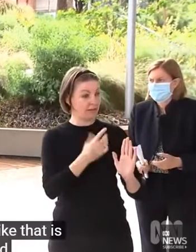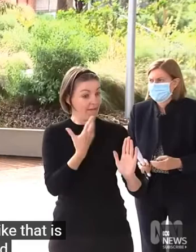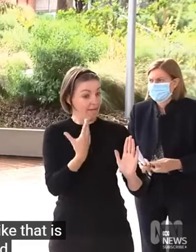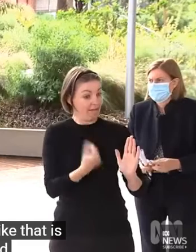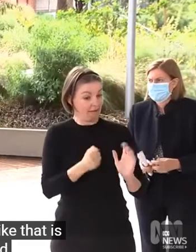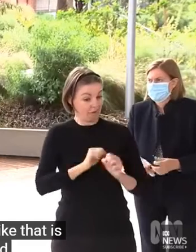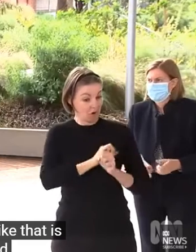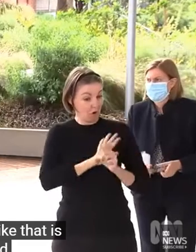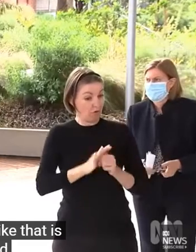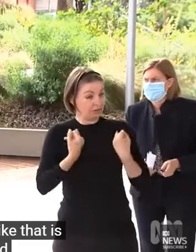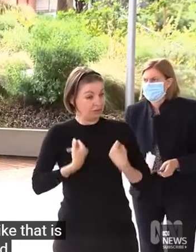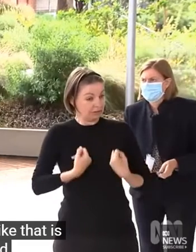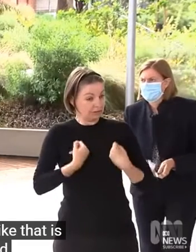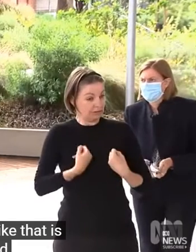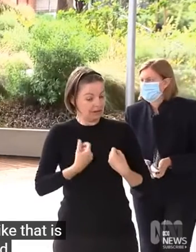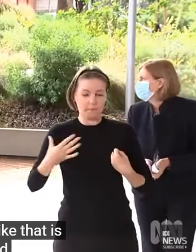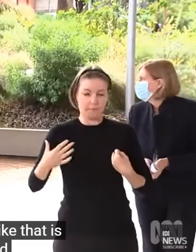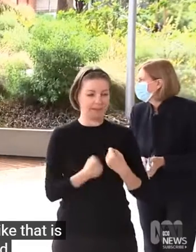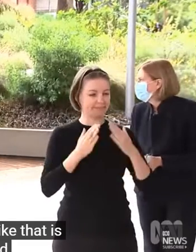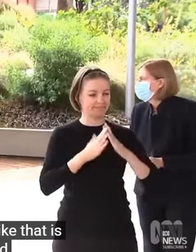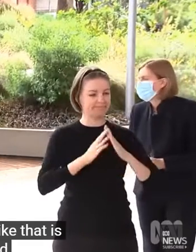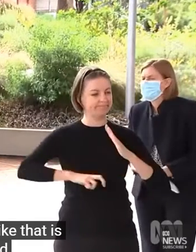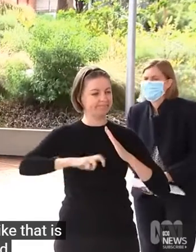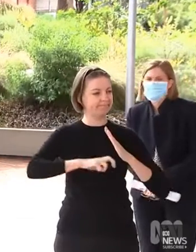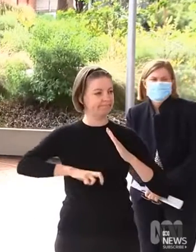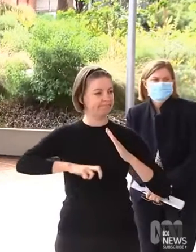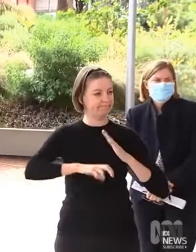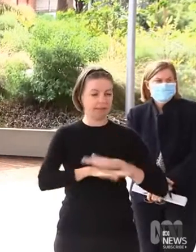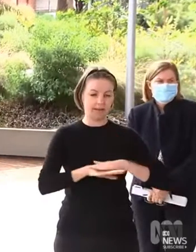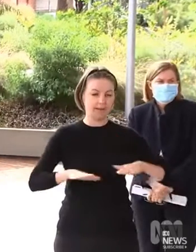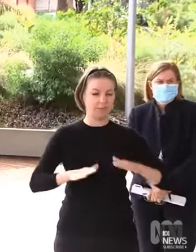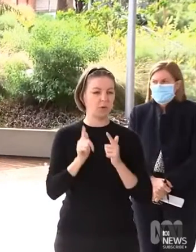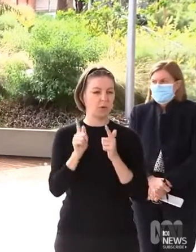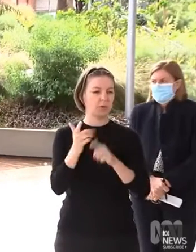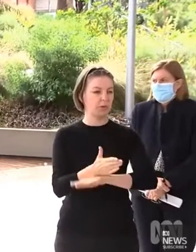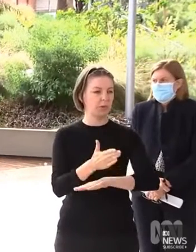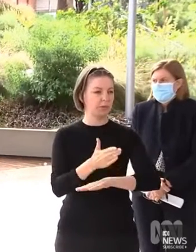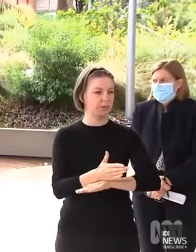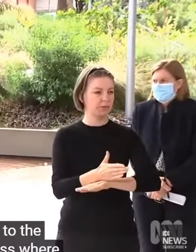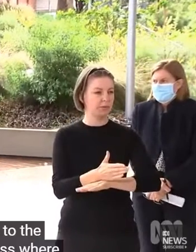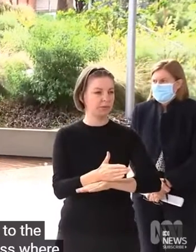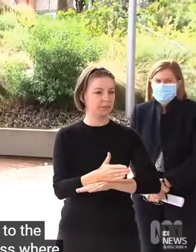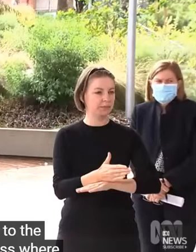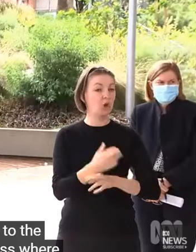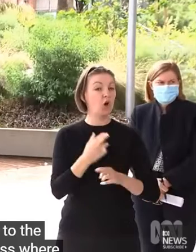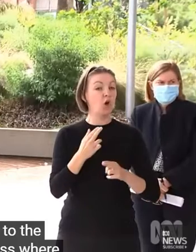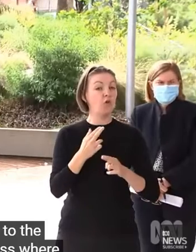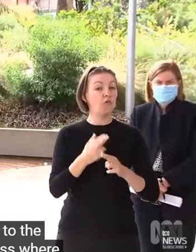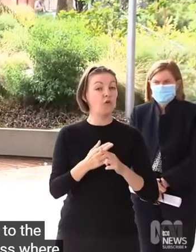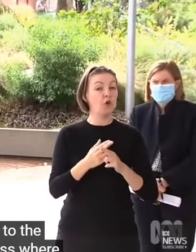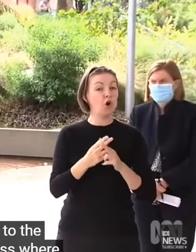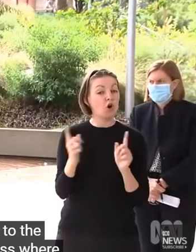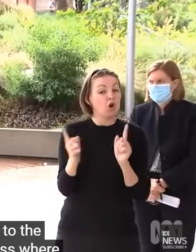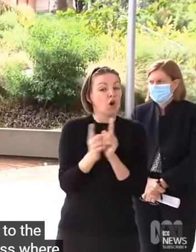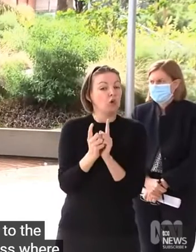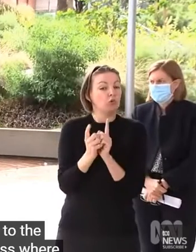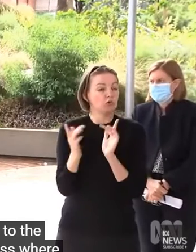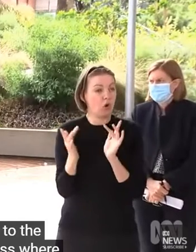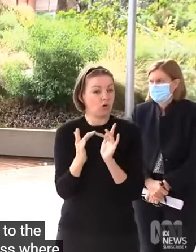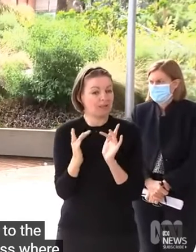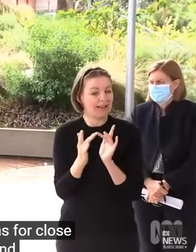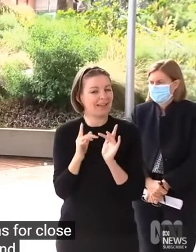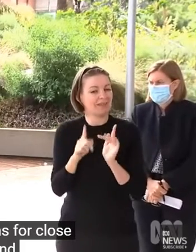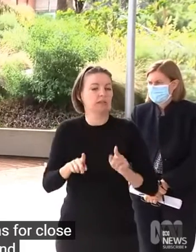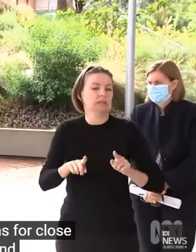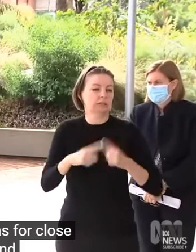for critical workers, through the National Cabinet process, we've made exemptions for close contacts, and they are